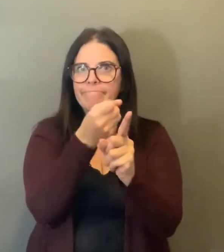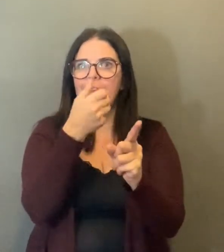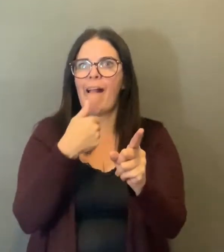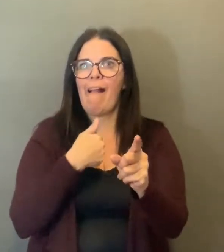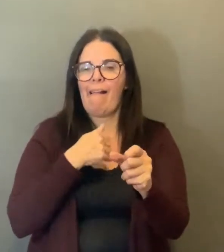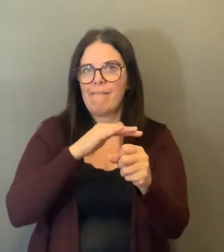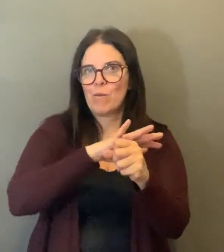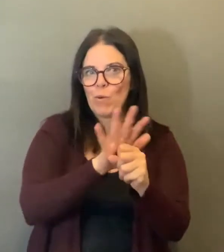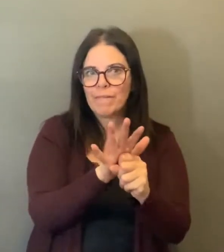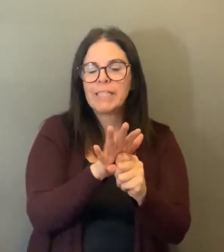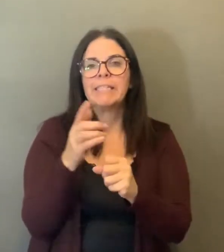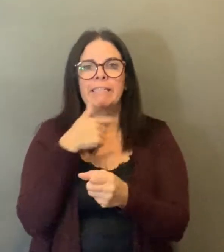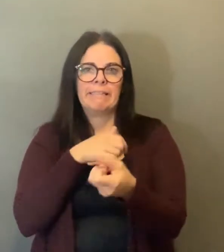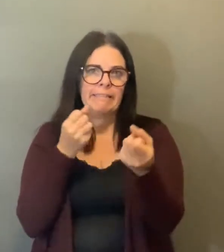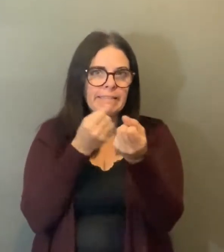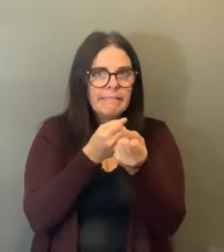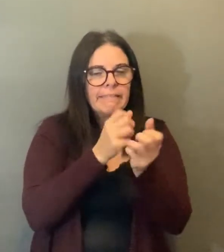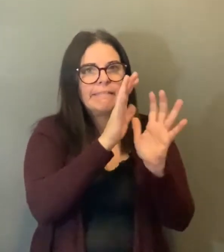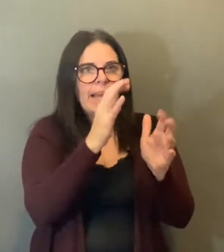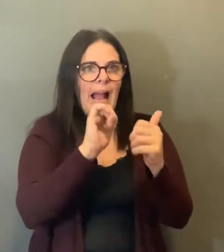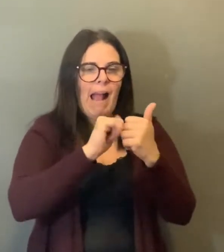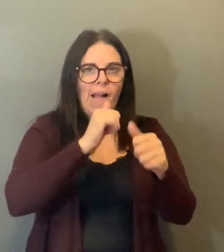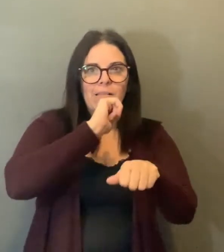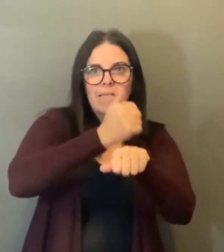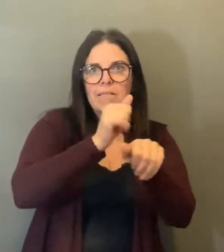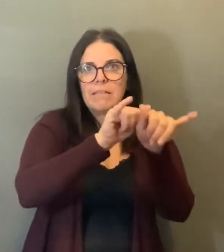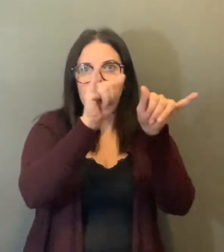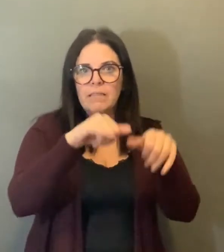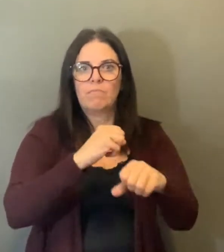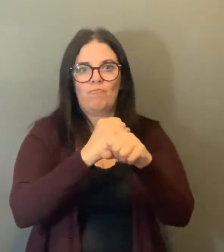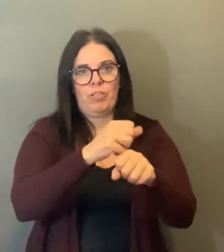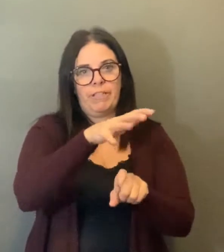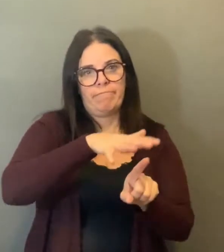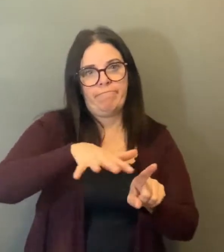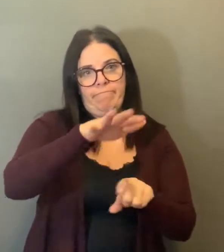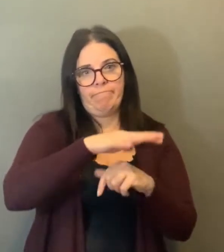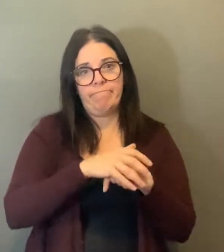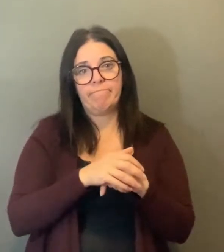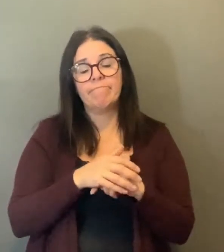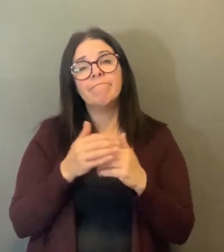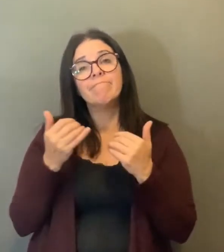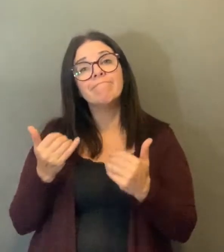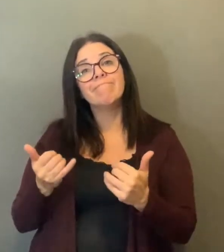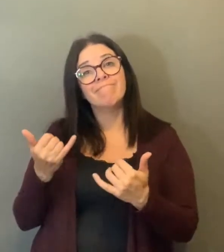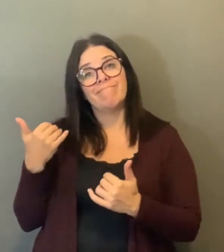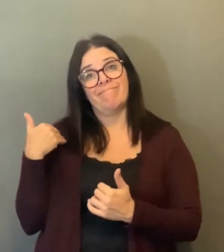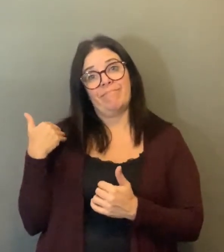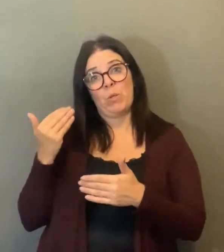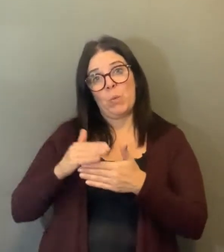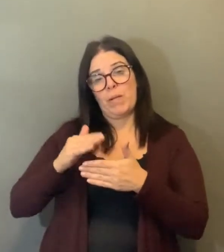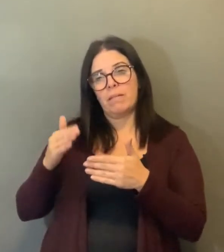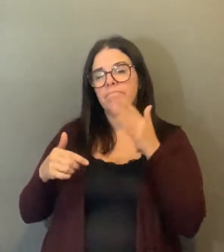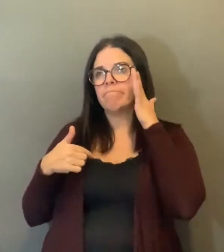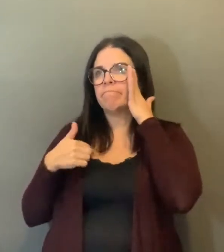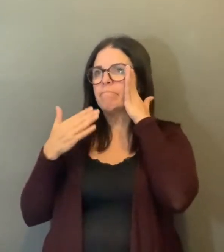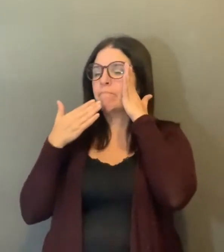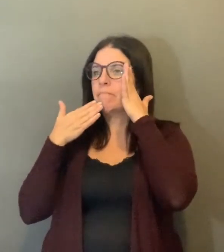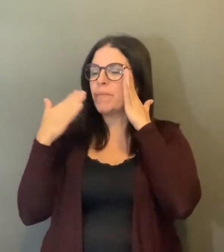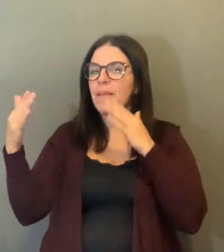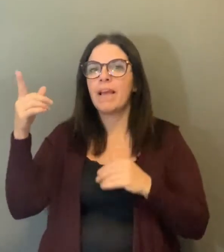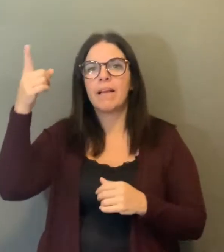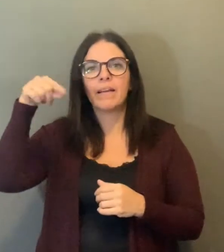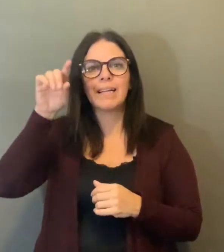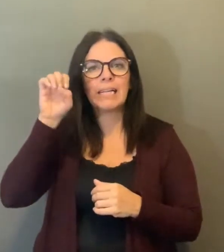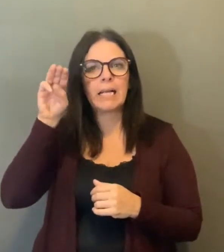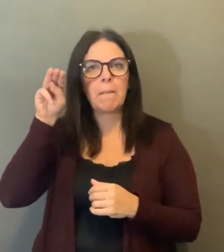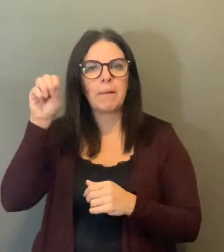and negative for COVID-19. Shortly there will be the ability to access access your results through an online